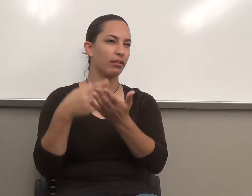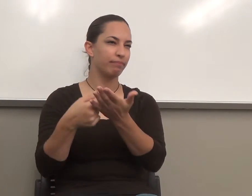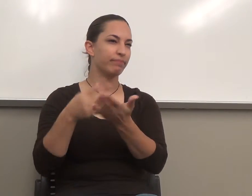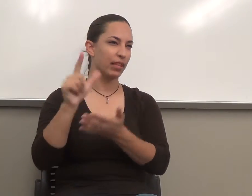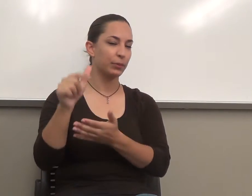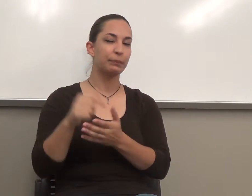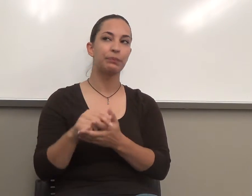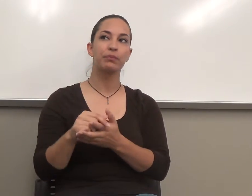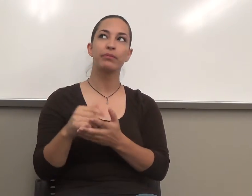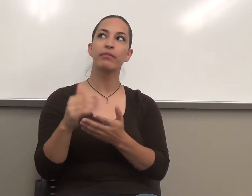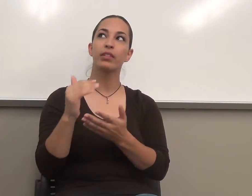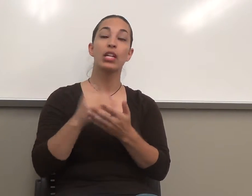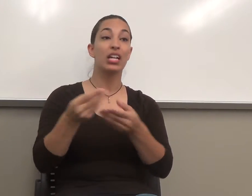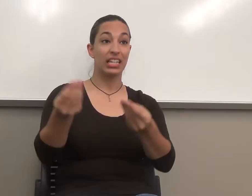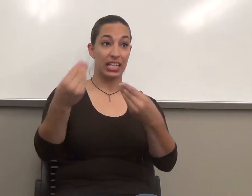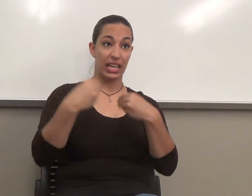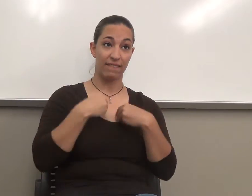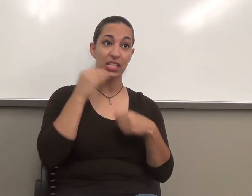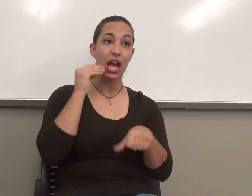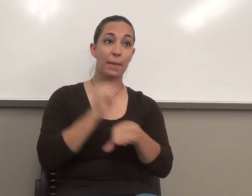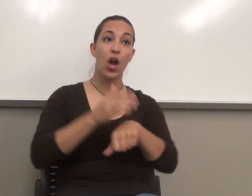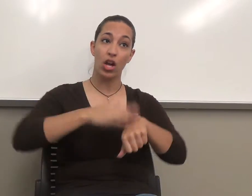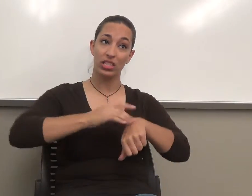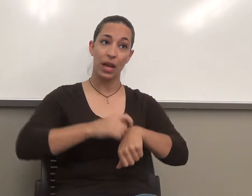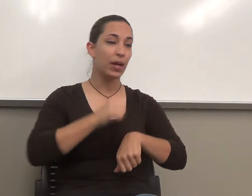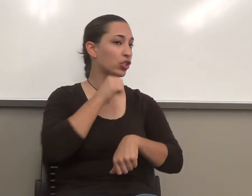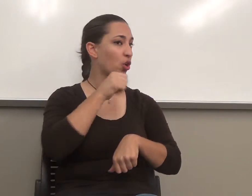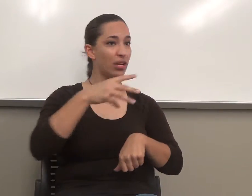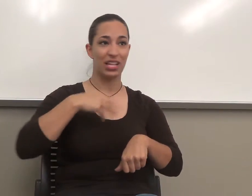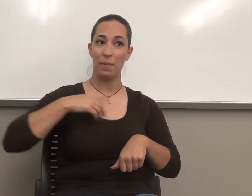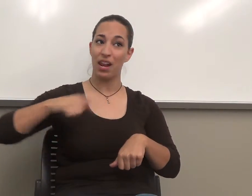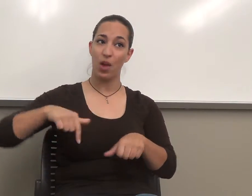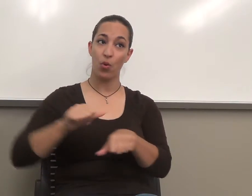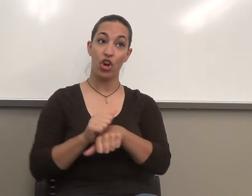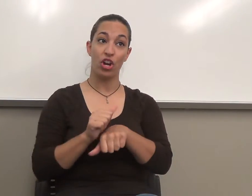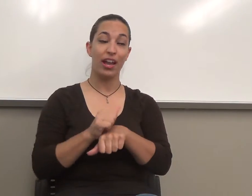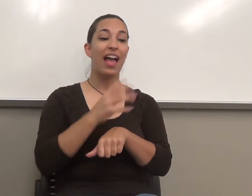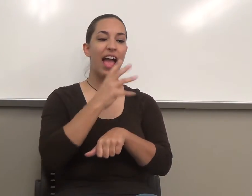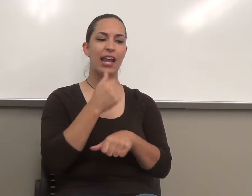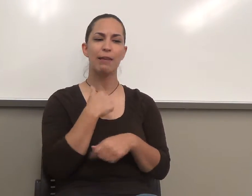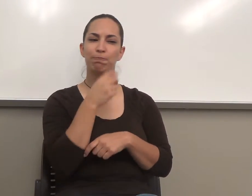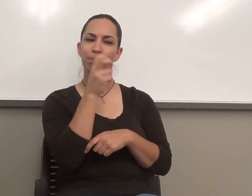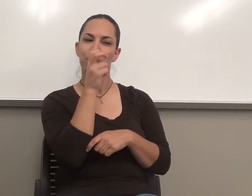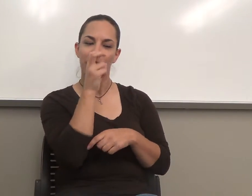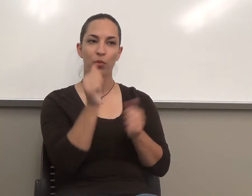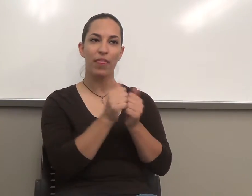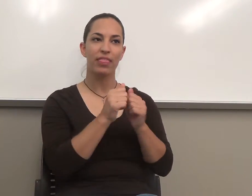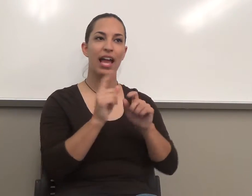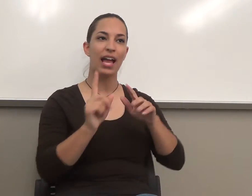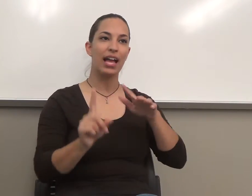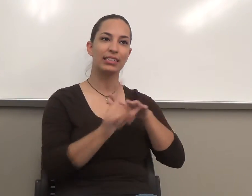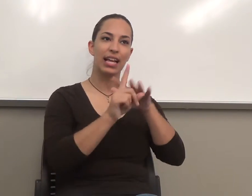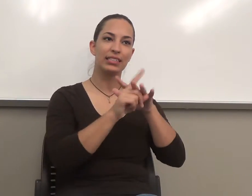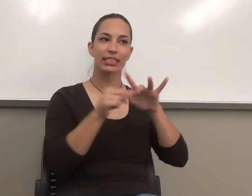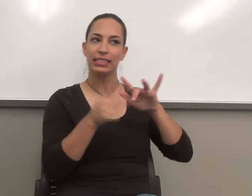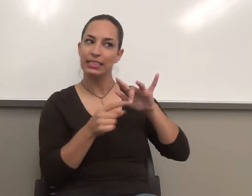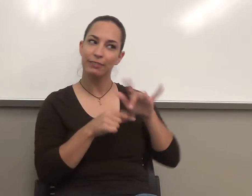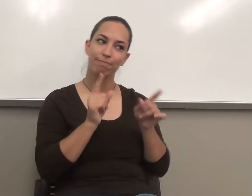assignments on time. I don't accept late work, and I'm on attendance. Okay? You need to pay attention to